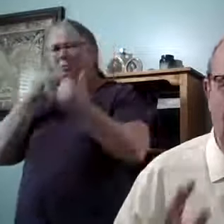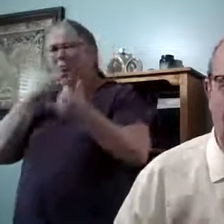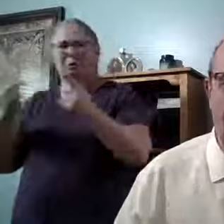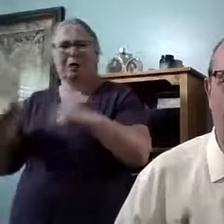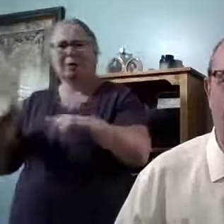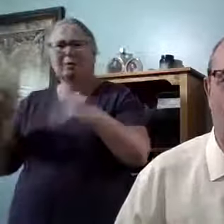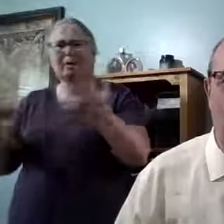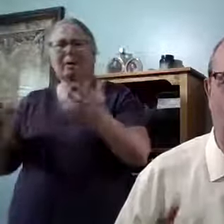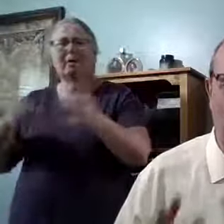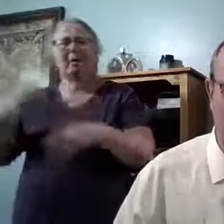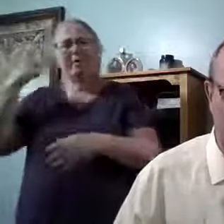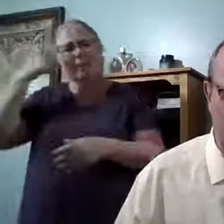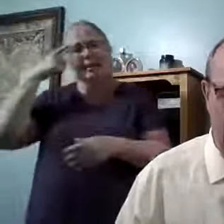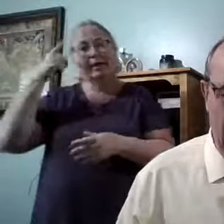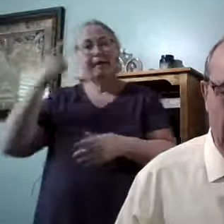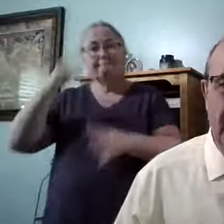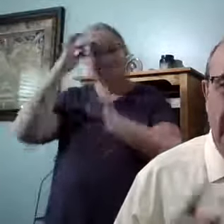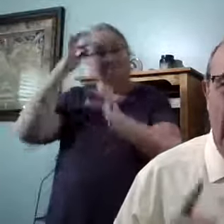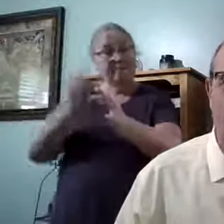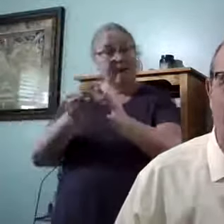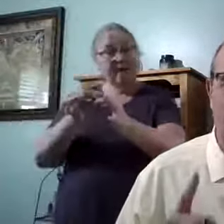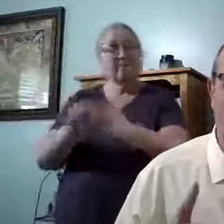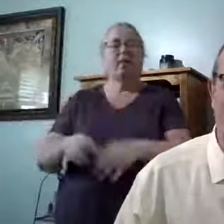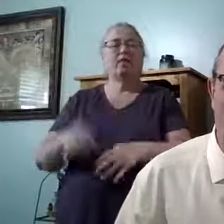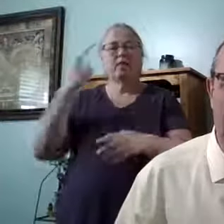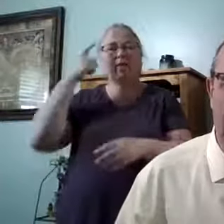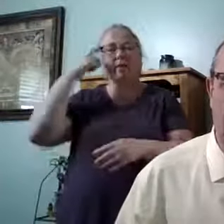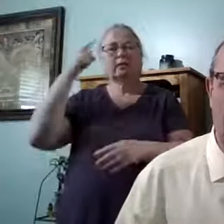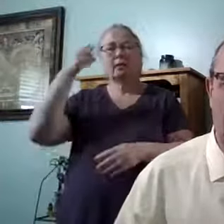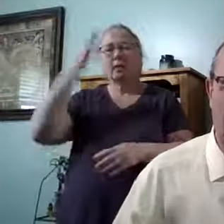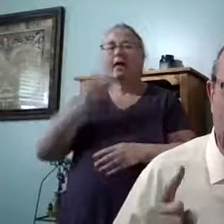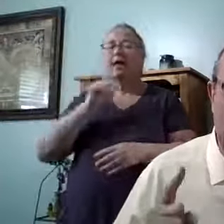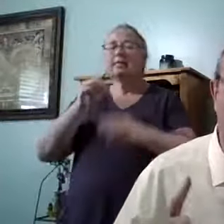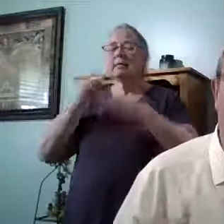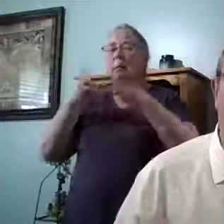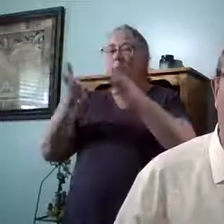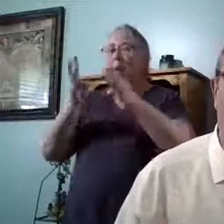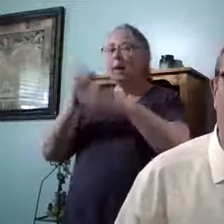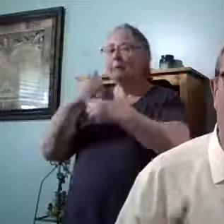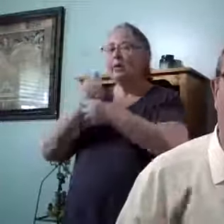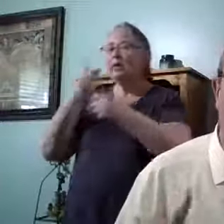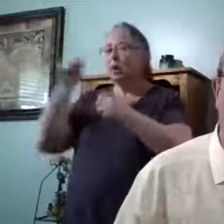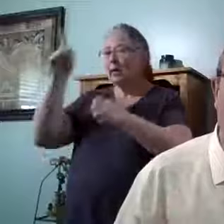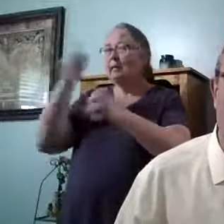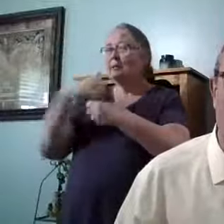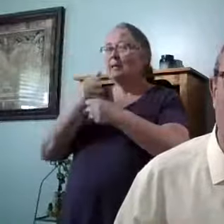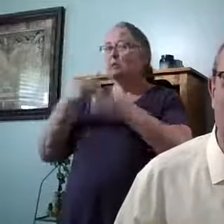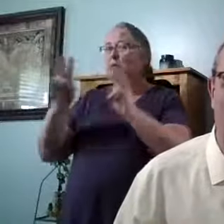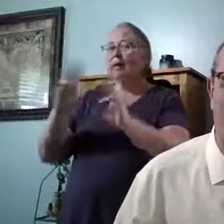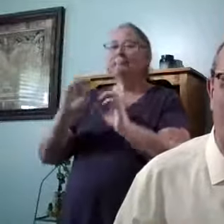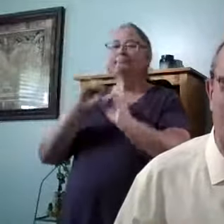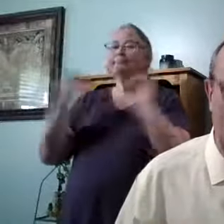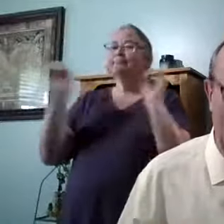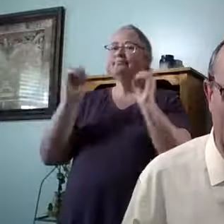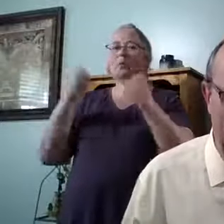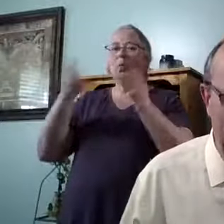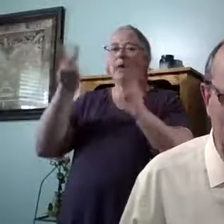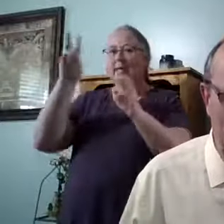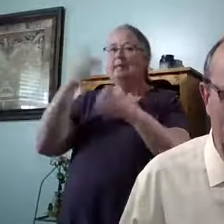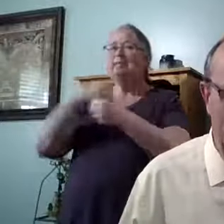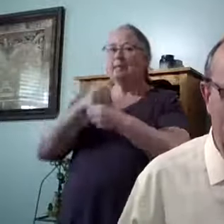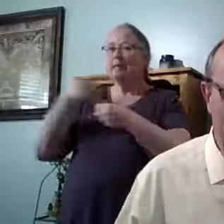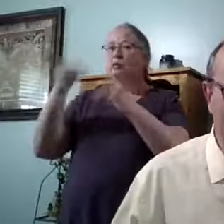Start speaking thoughts of faith. God is a way maker. He can make a way when there seems to be no way.